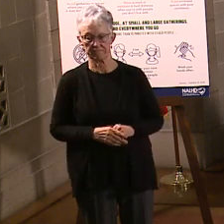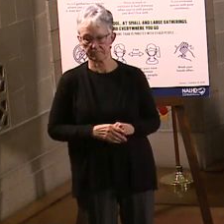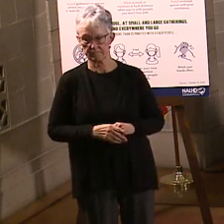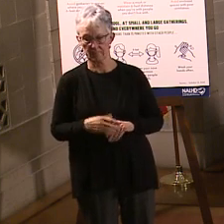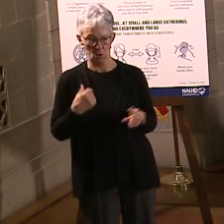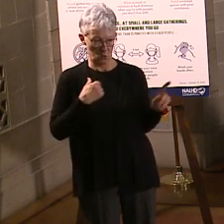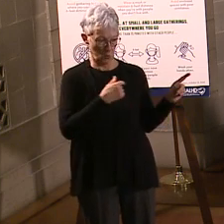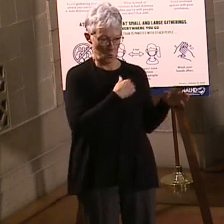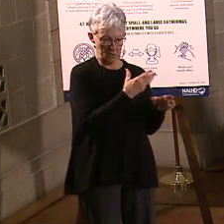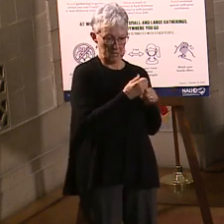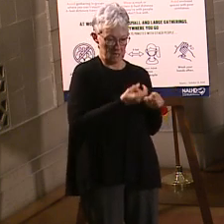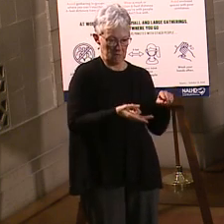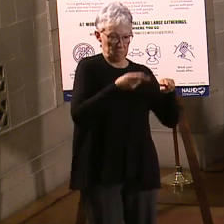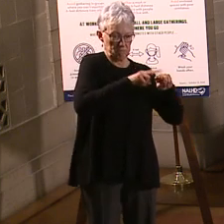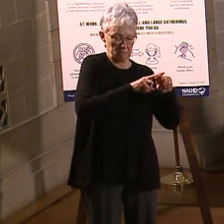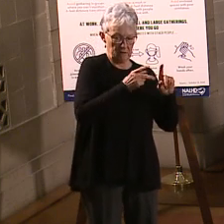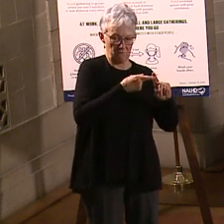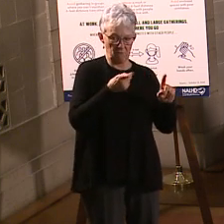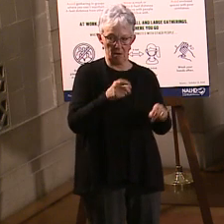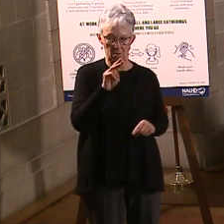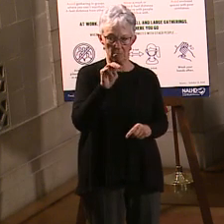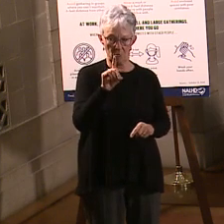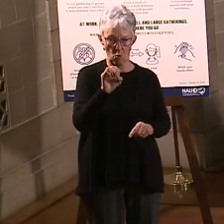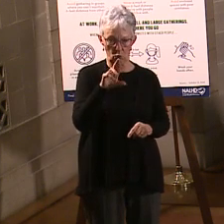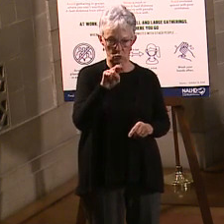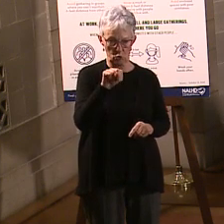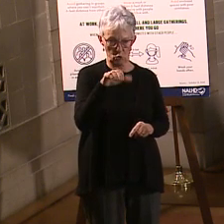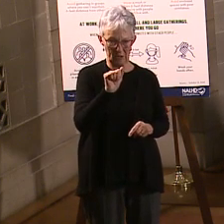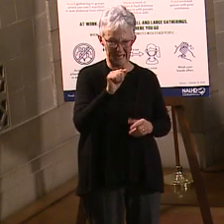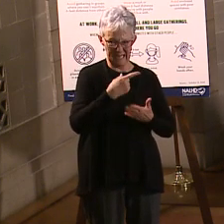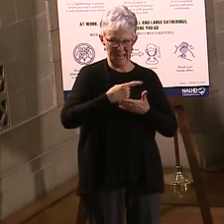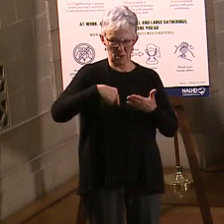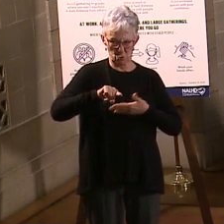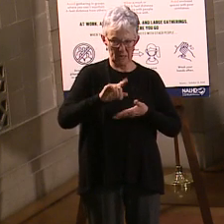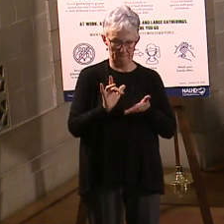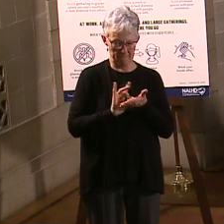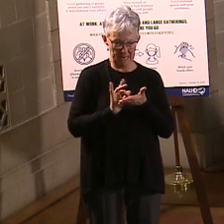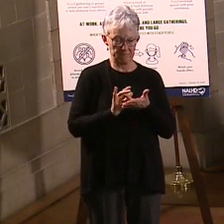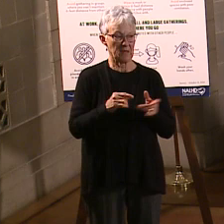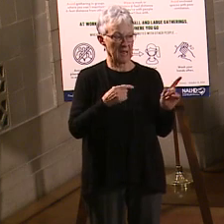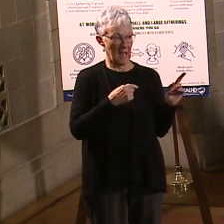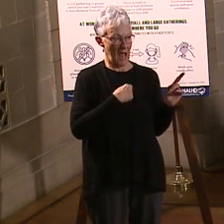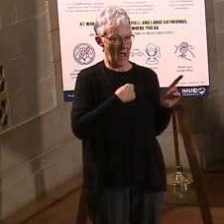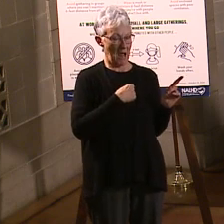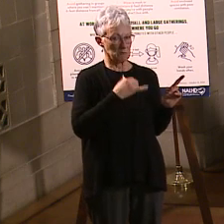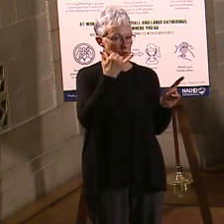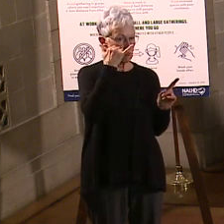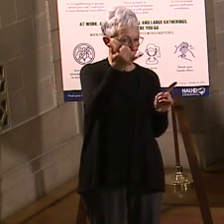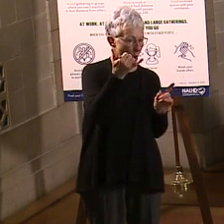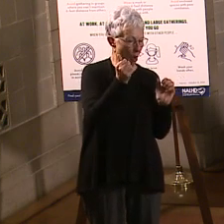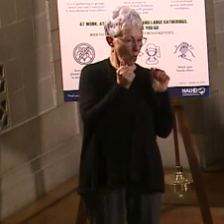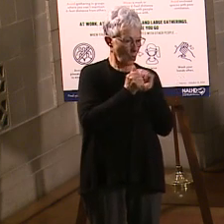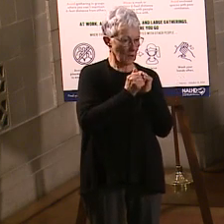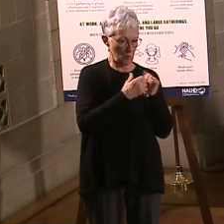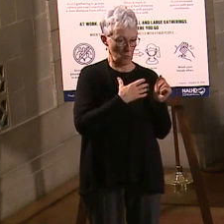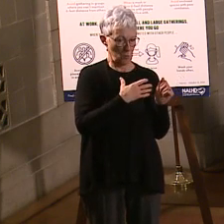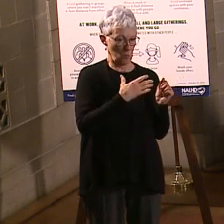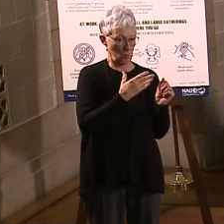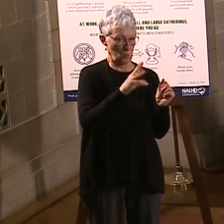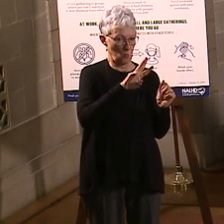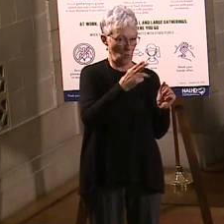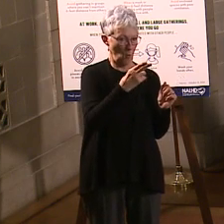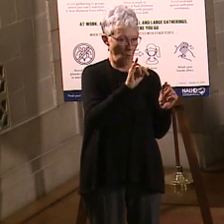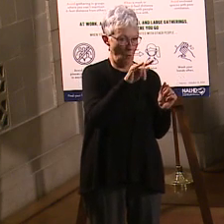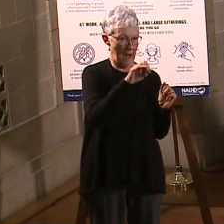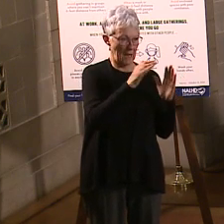received an increased allocation of Moderna for next week. When I was on a call with the White House earlier this week, they said it was going to be 16%. Obviously we're falling